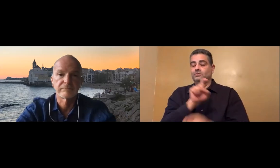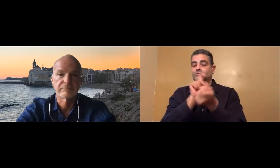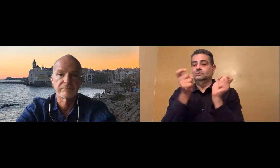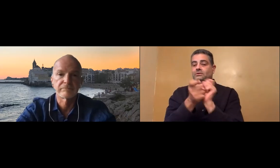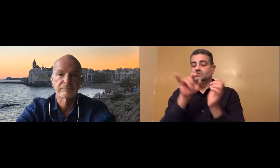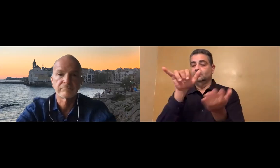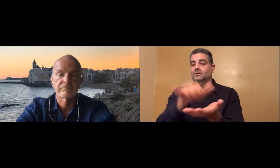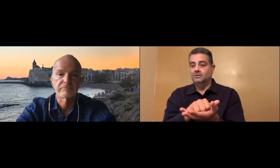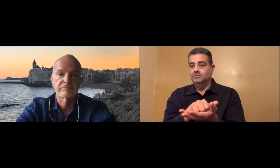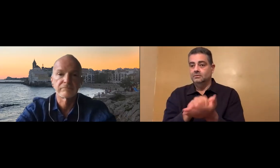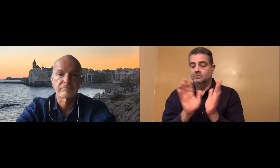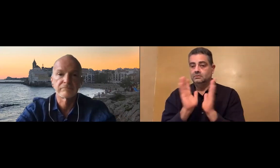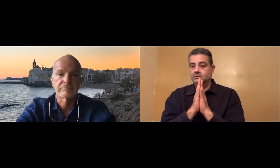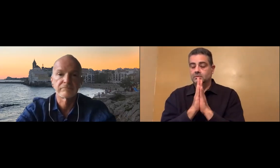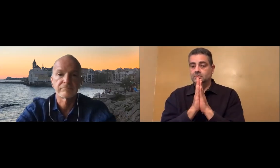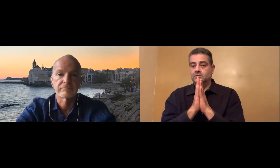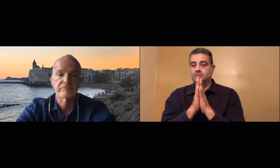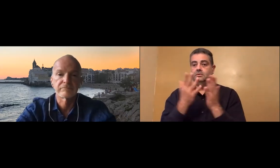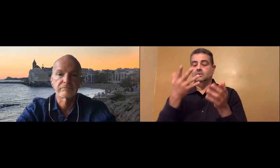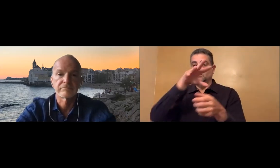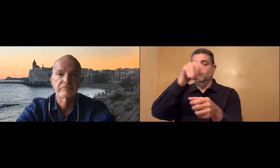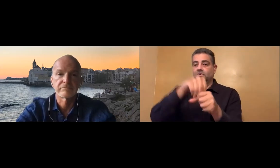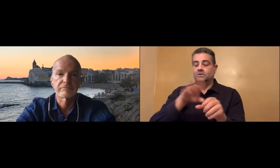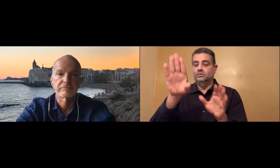You are the ones who would have the power to change that.